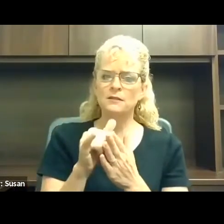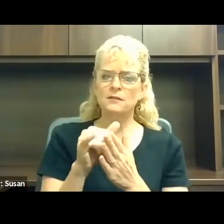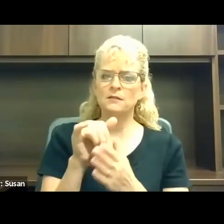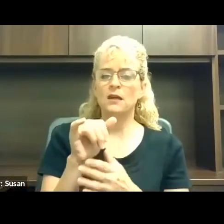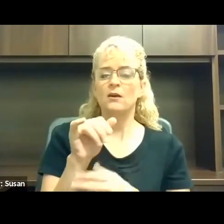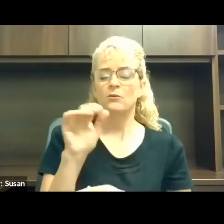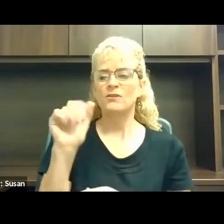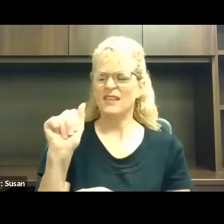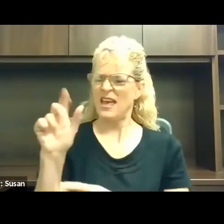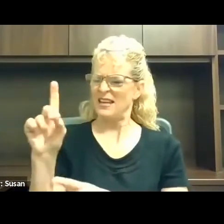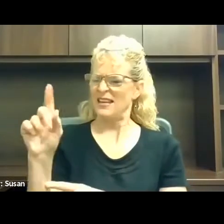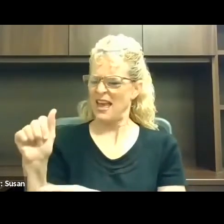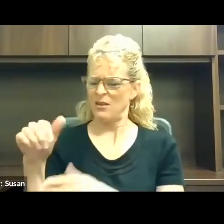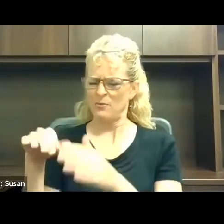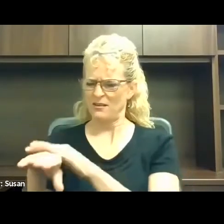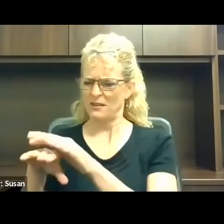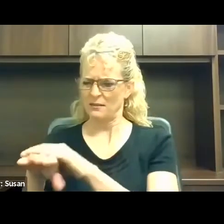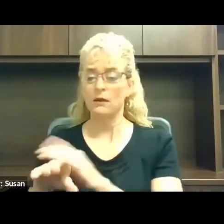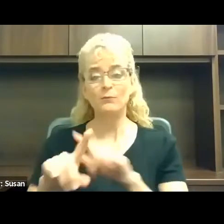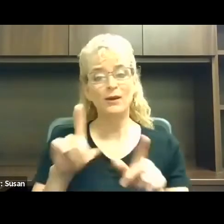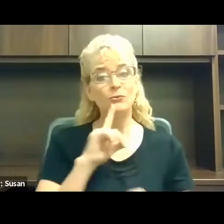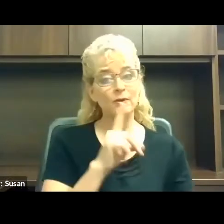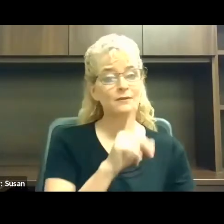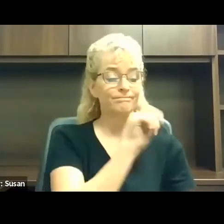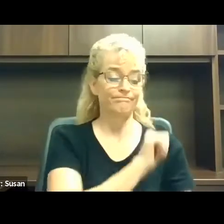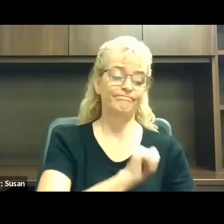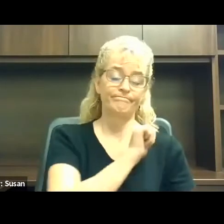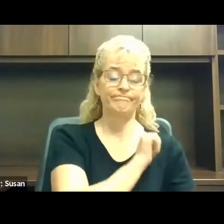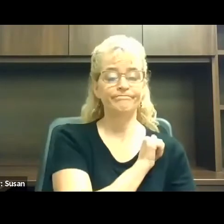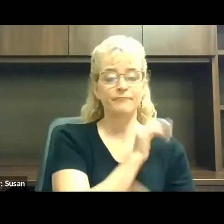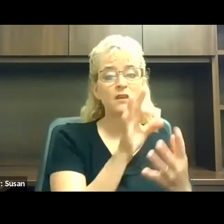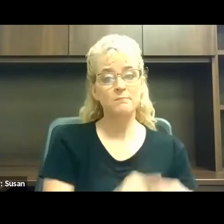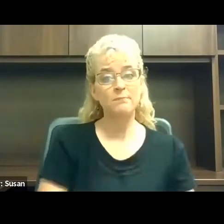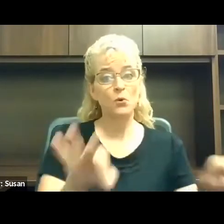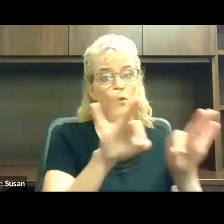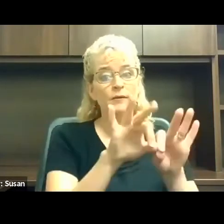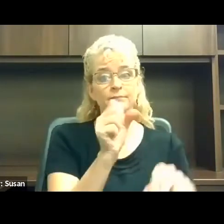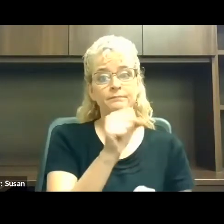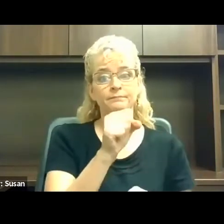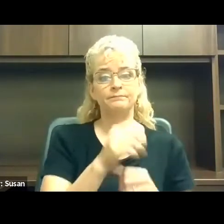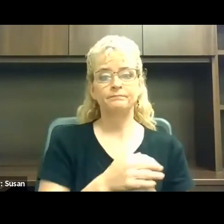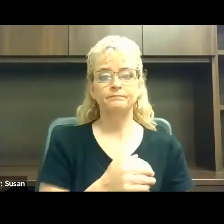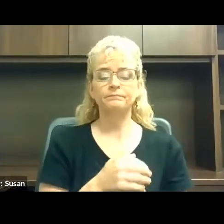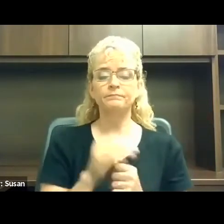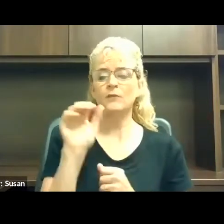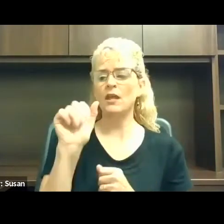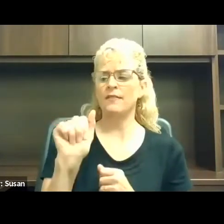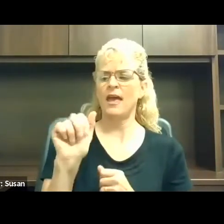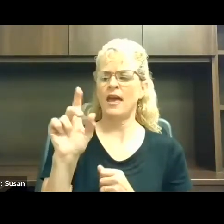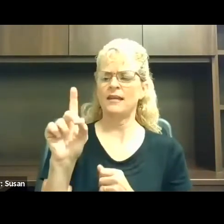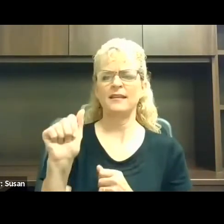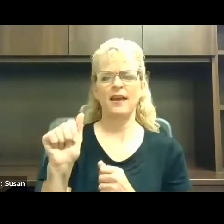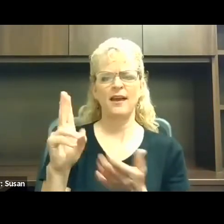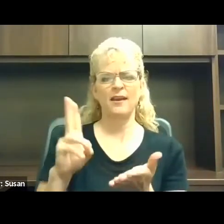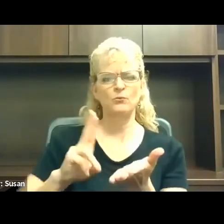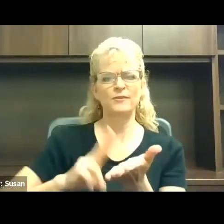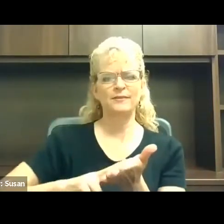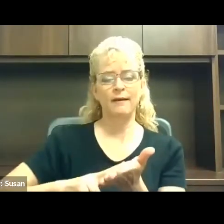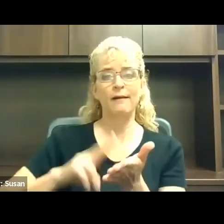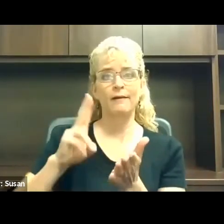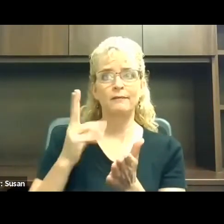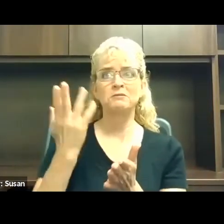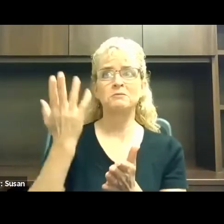Attitude is so important. You know, when the ADA was signed into law,